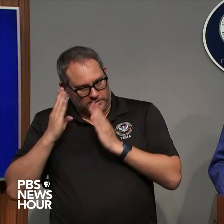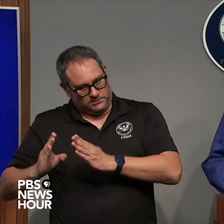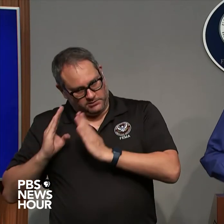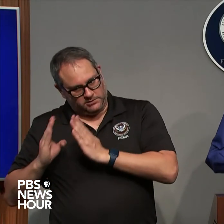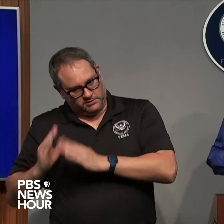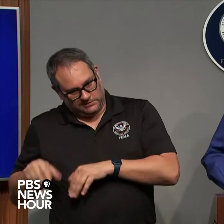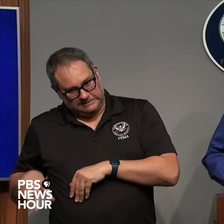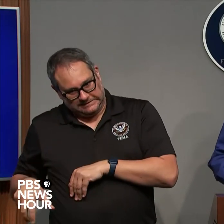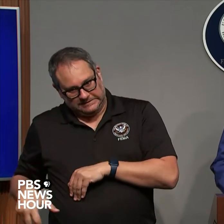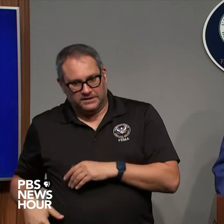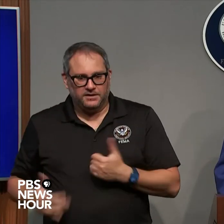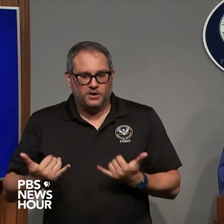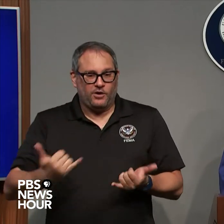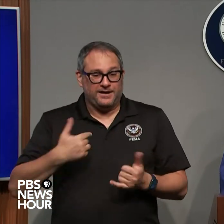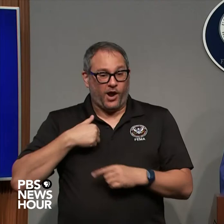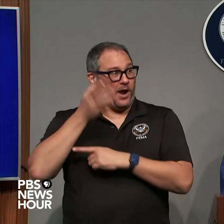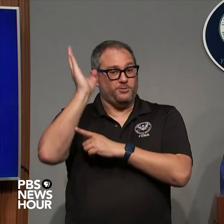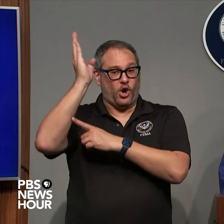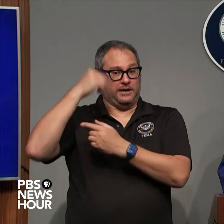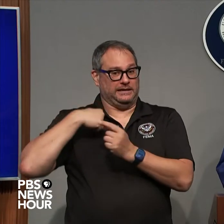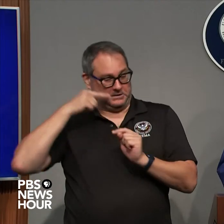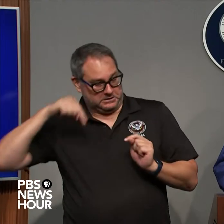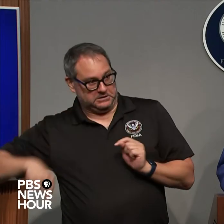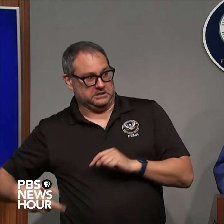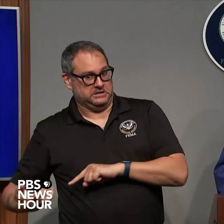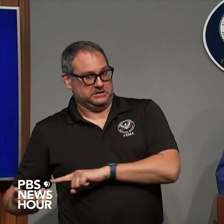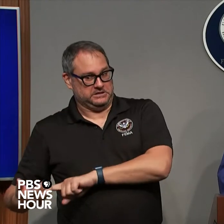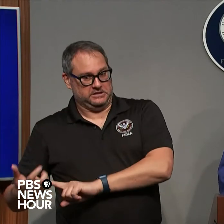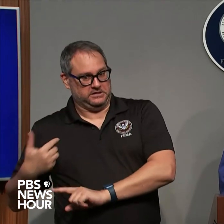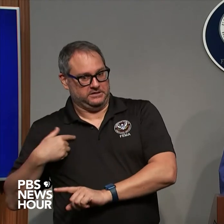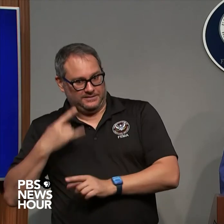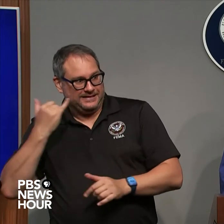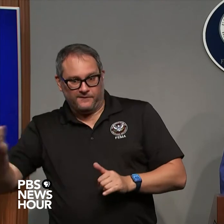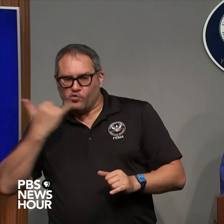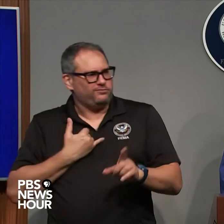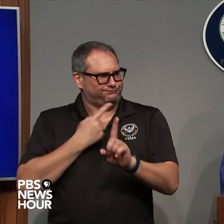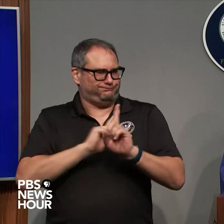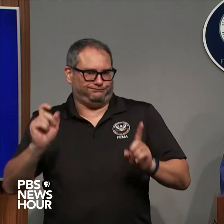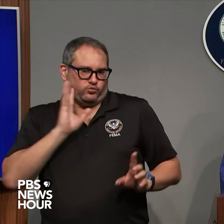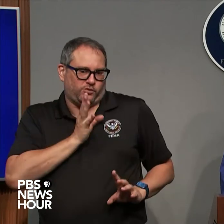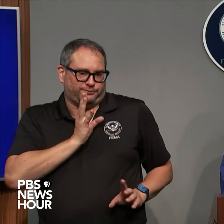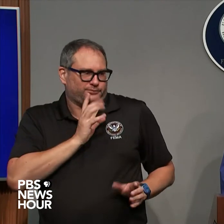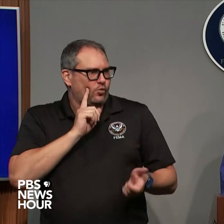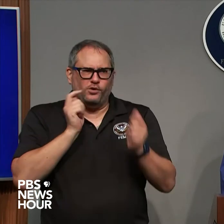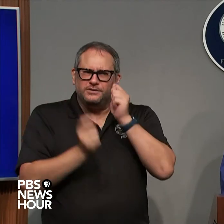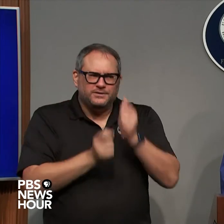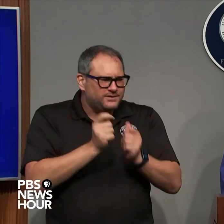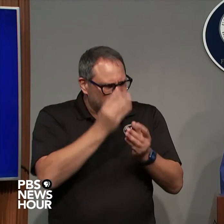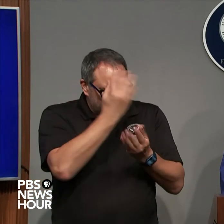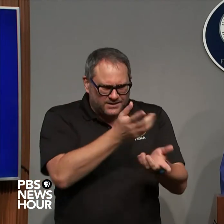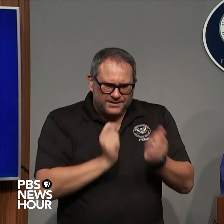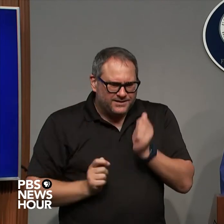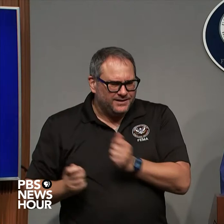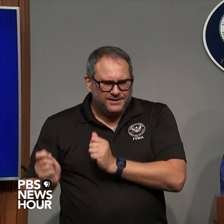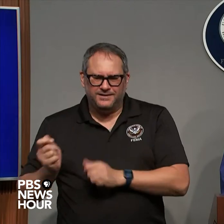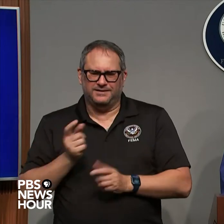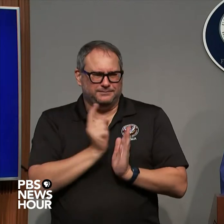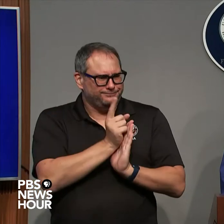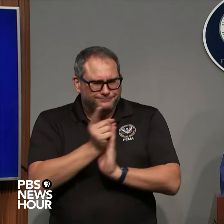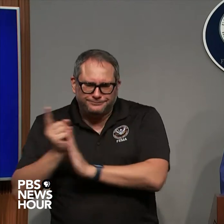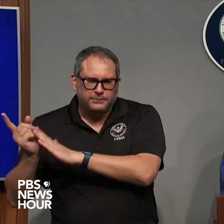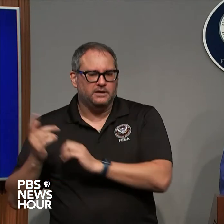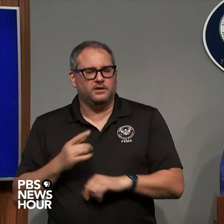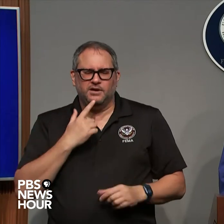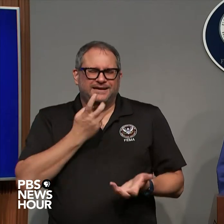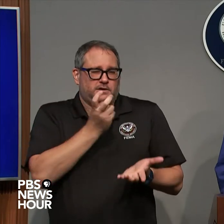phone open right it's it's a you know information comes in pretty quick so that's what that's what happens so it's hard to compare storms but you really can